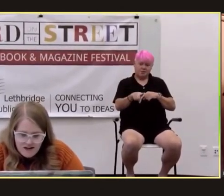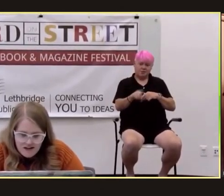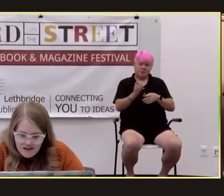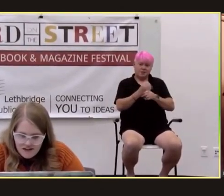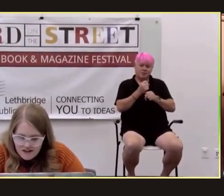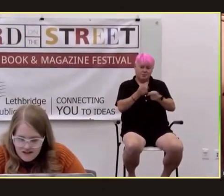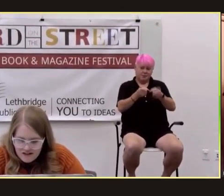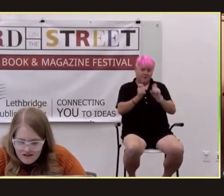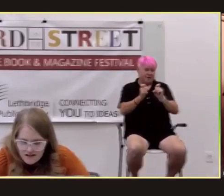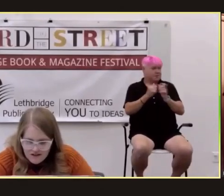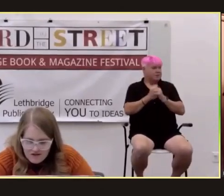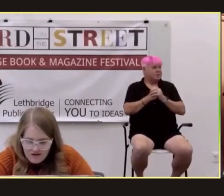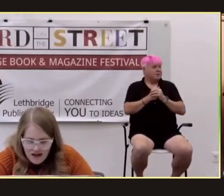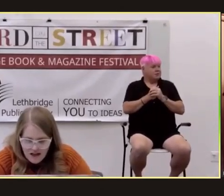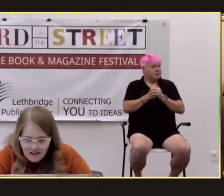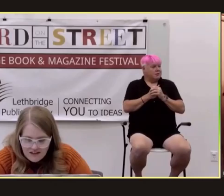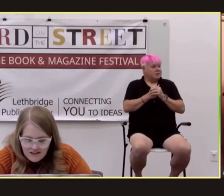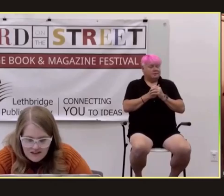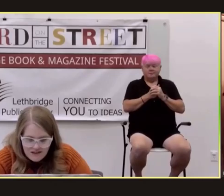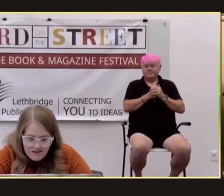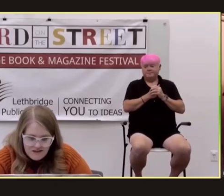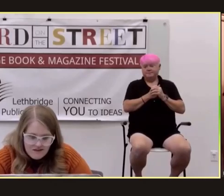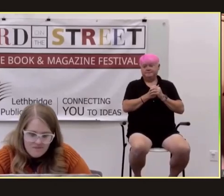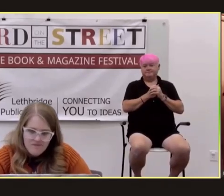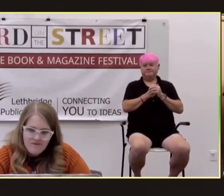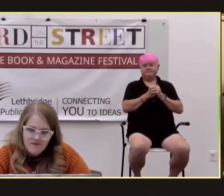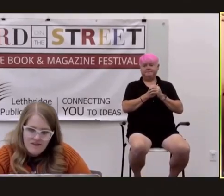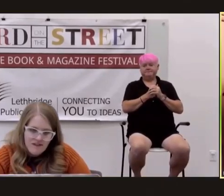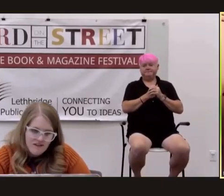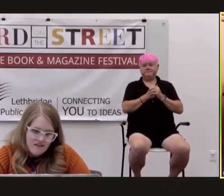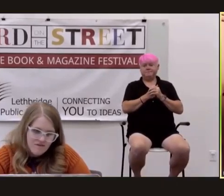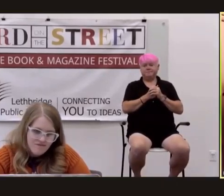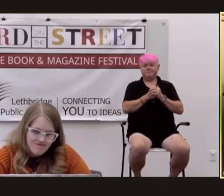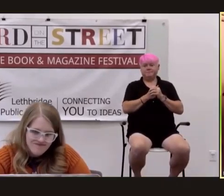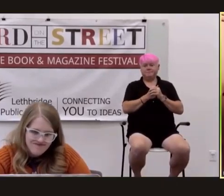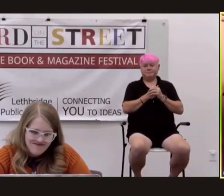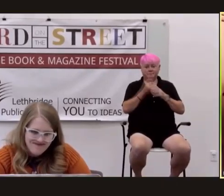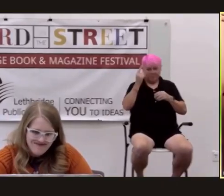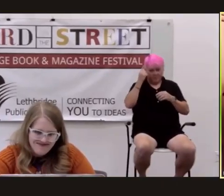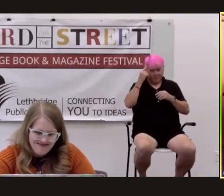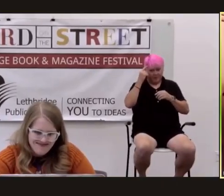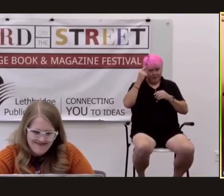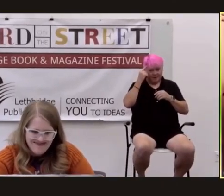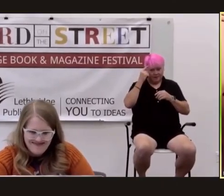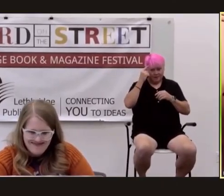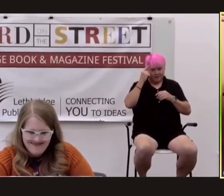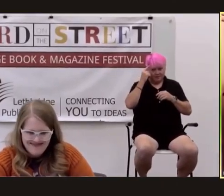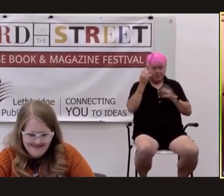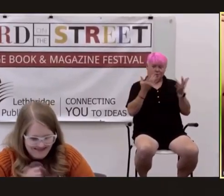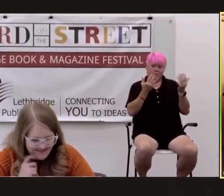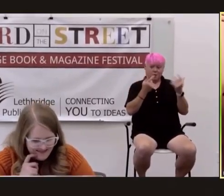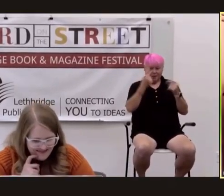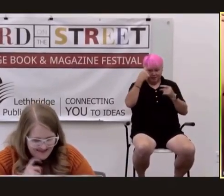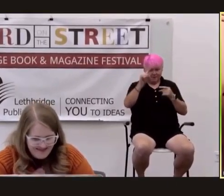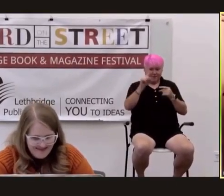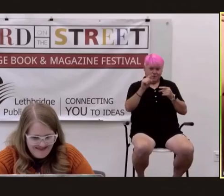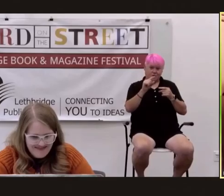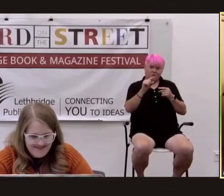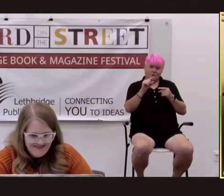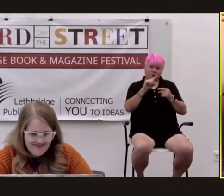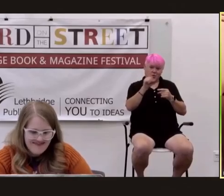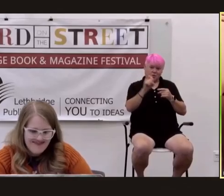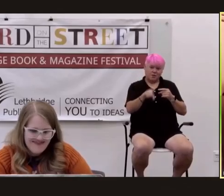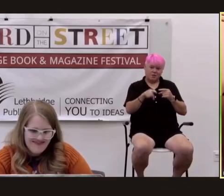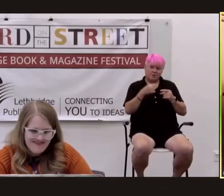do that if not i'm happy to gibber on while we wait for a question so my publisher